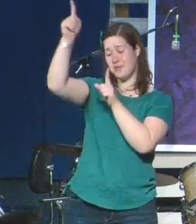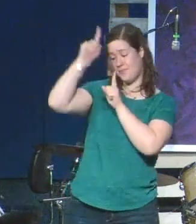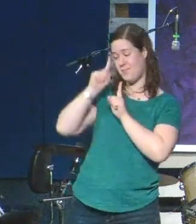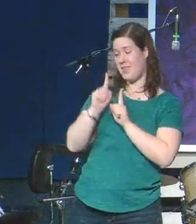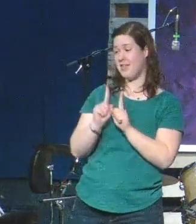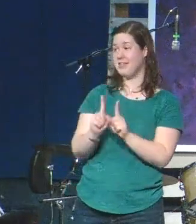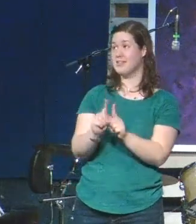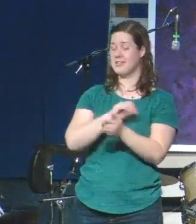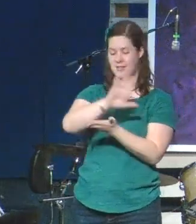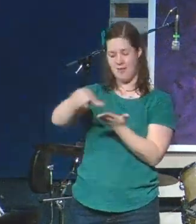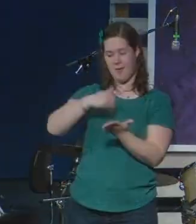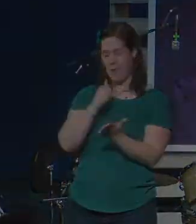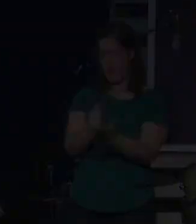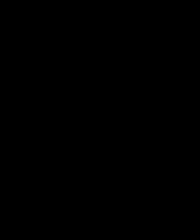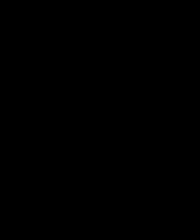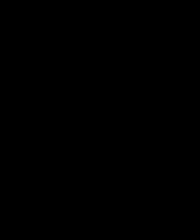Amen.